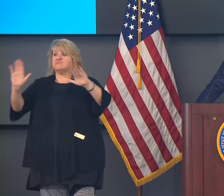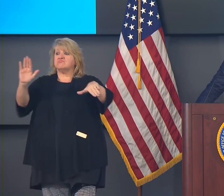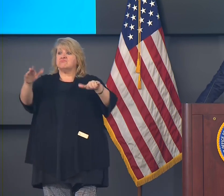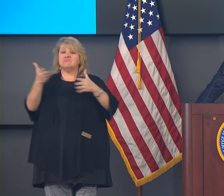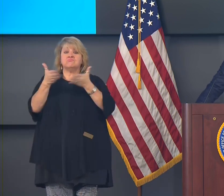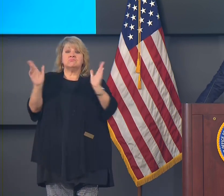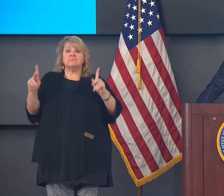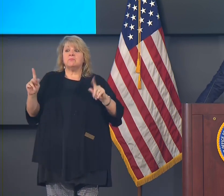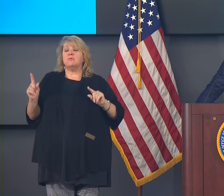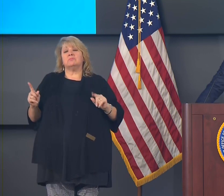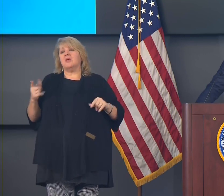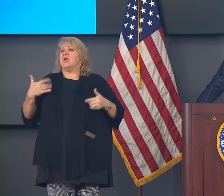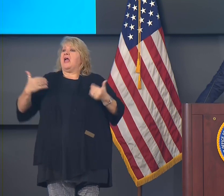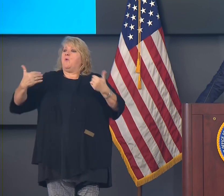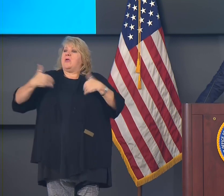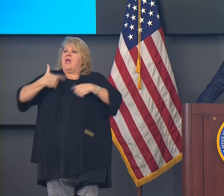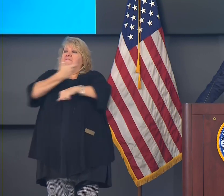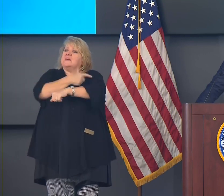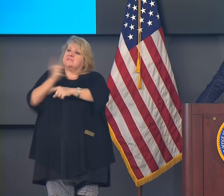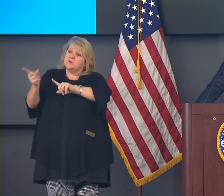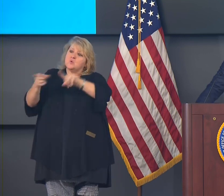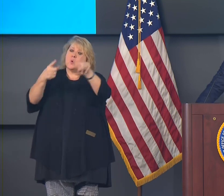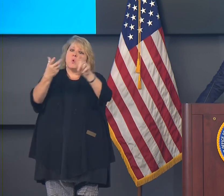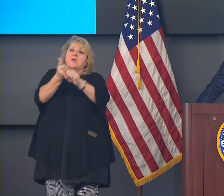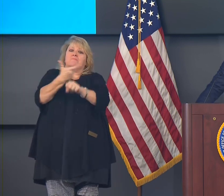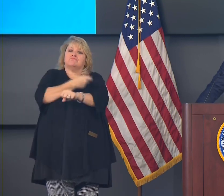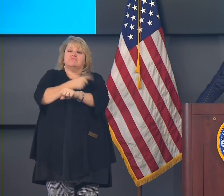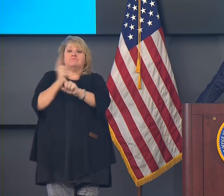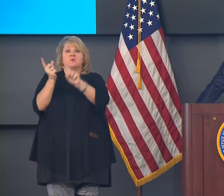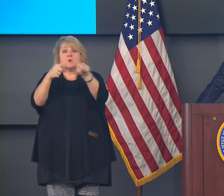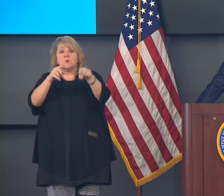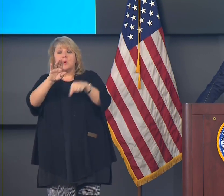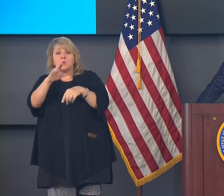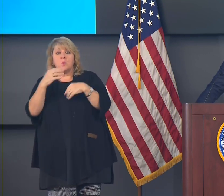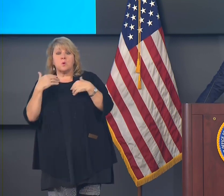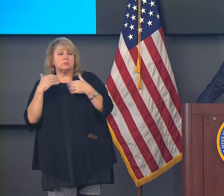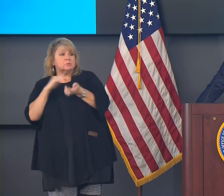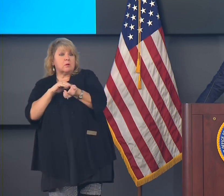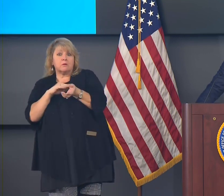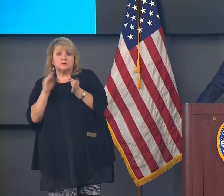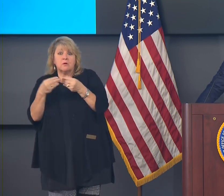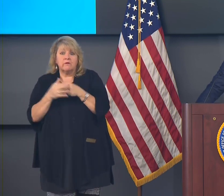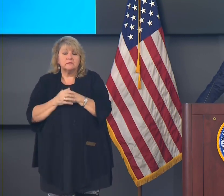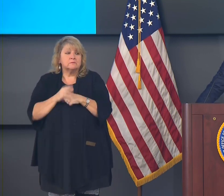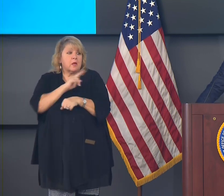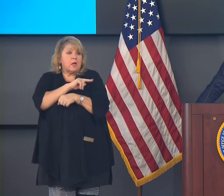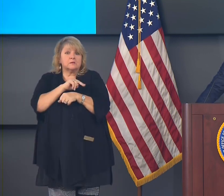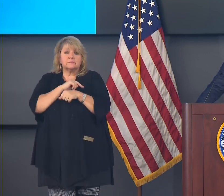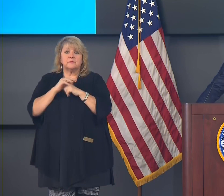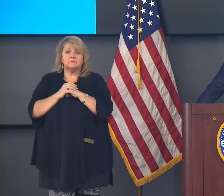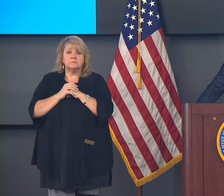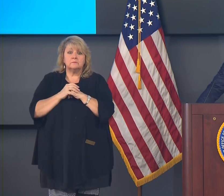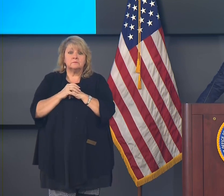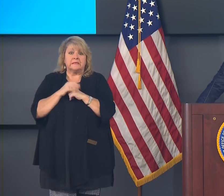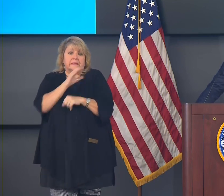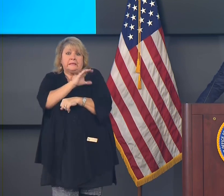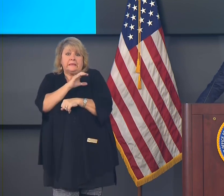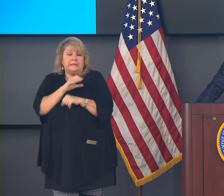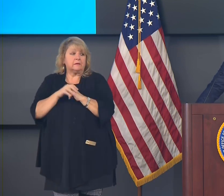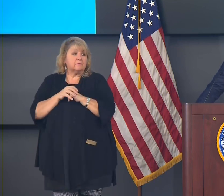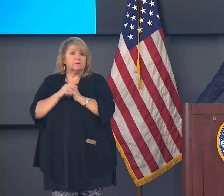to go out and get their vaccine. And they can go to their health unit, their doctor's office, to a hospital, to a pharmacy,